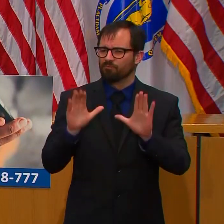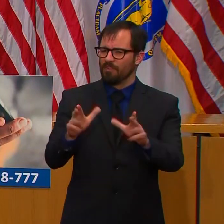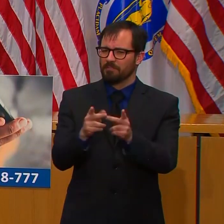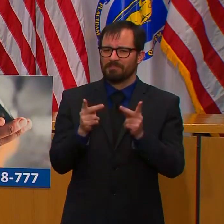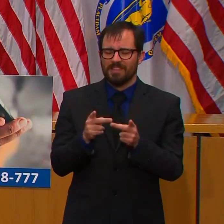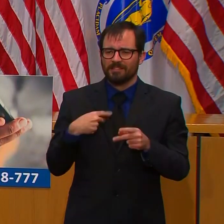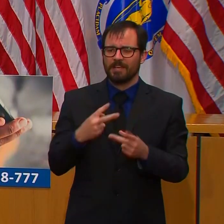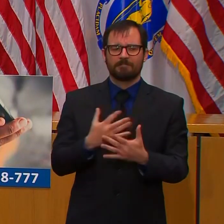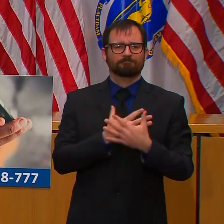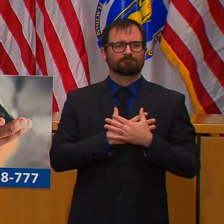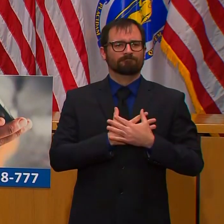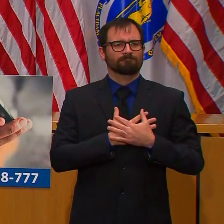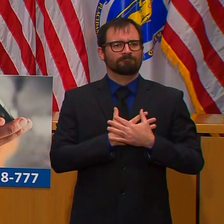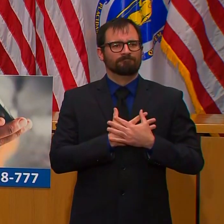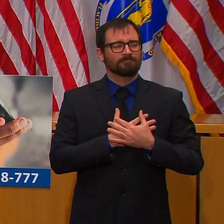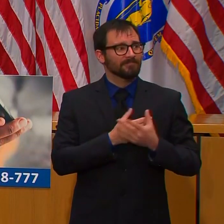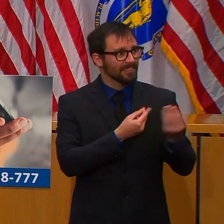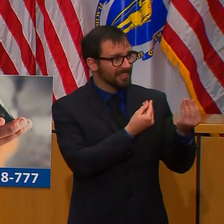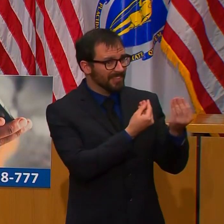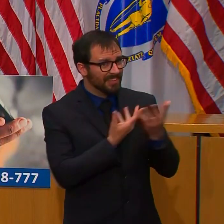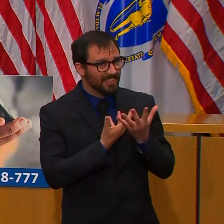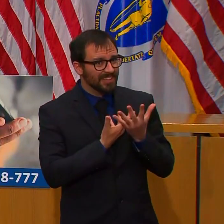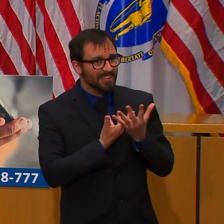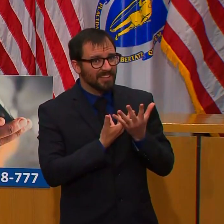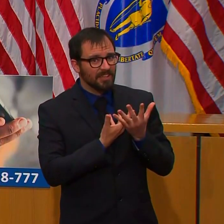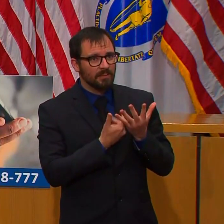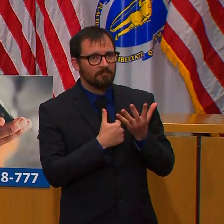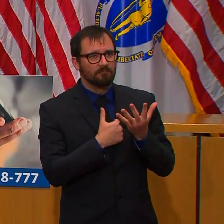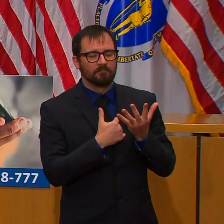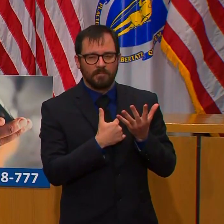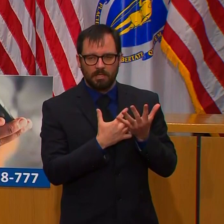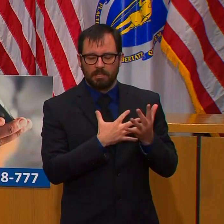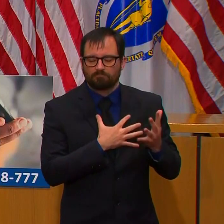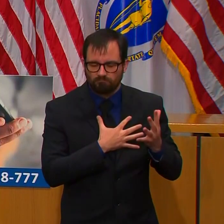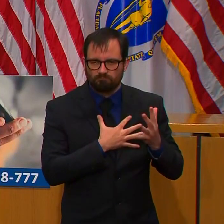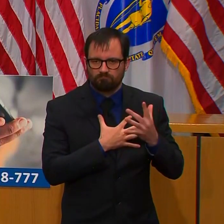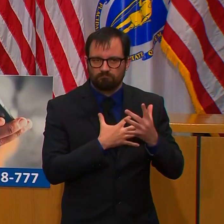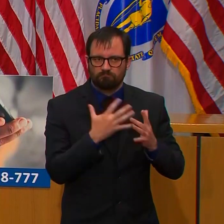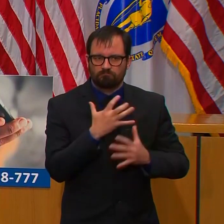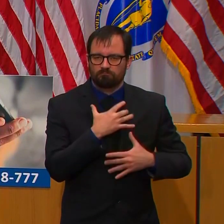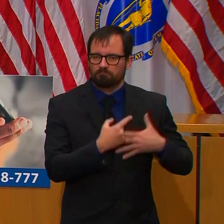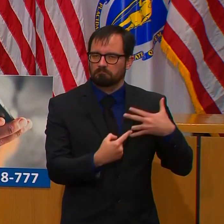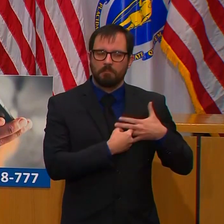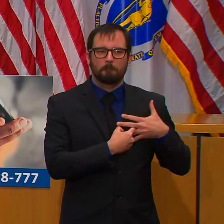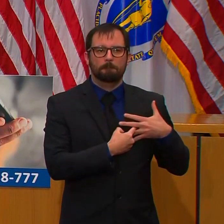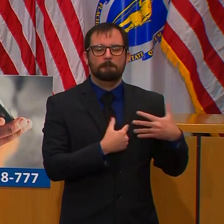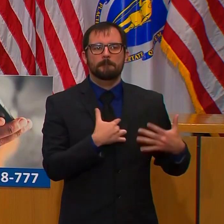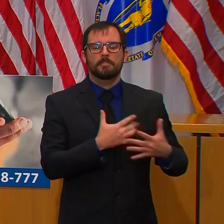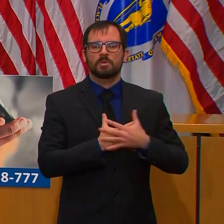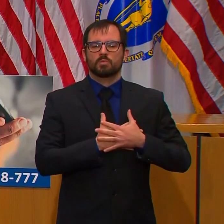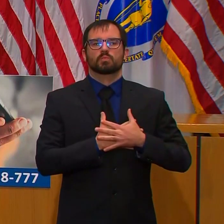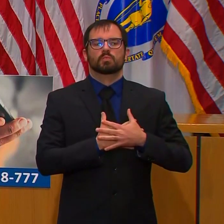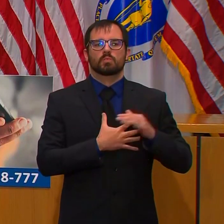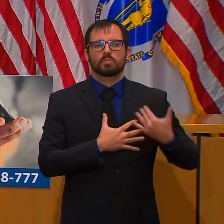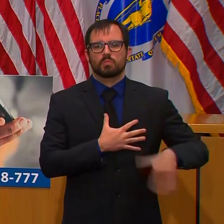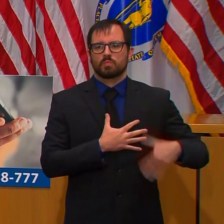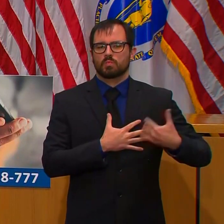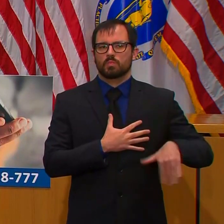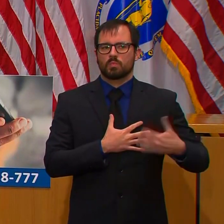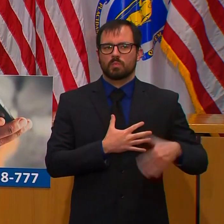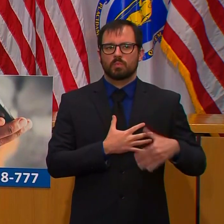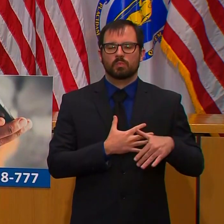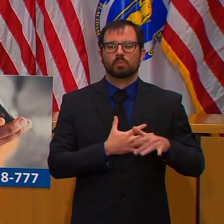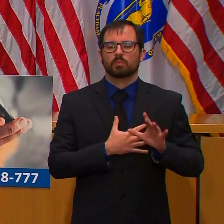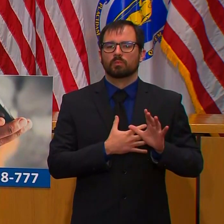is a gut-wrenching loss that is nothing short of devastating to all of